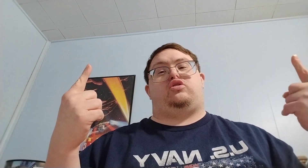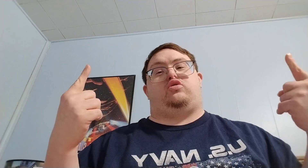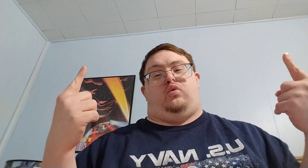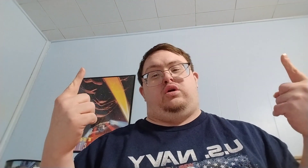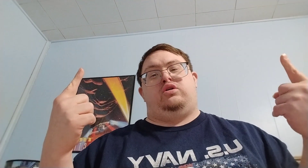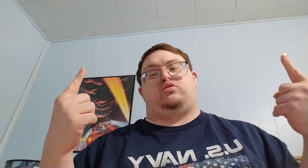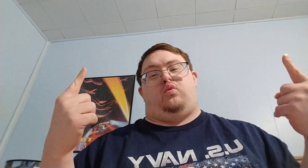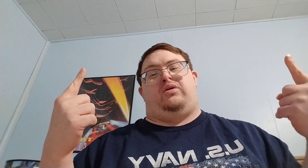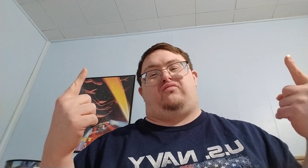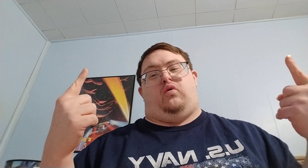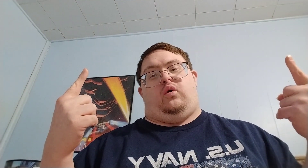2024.